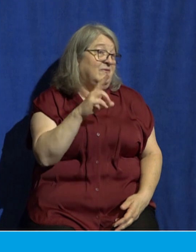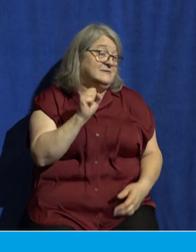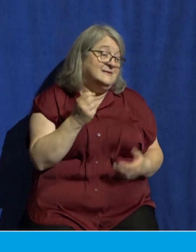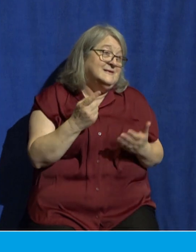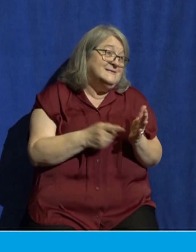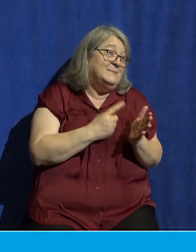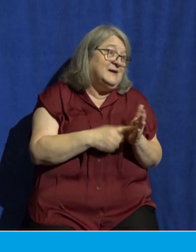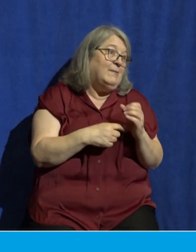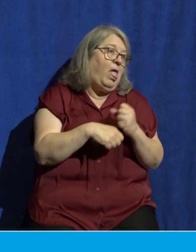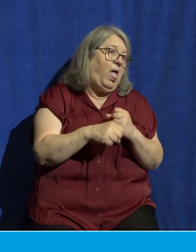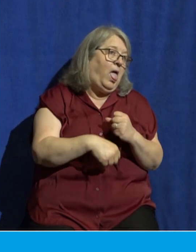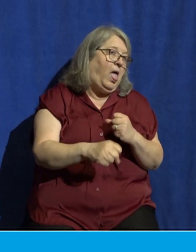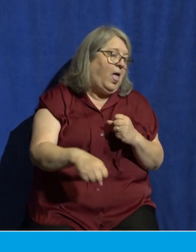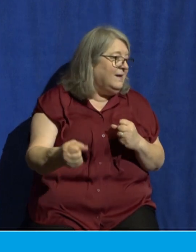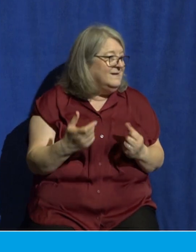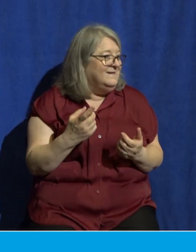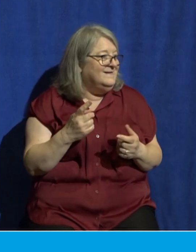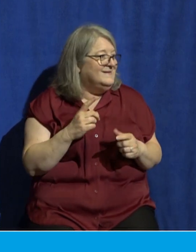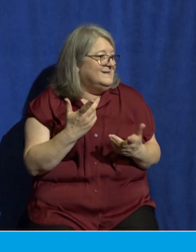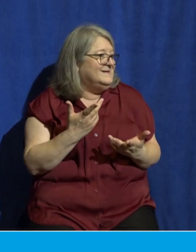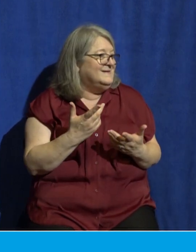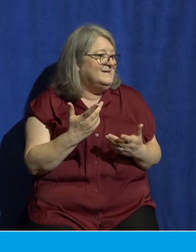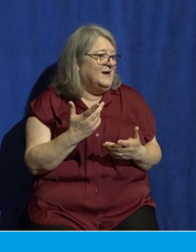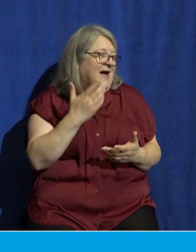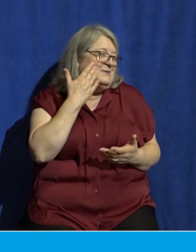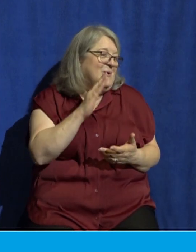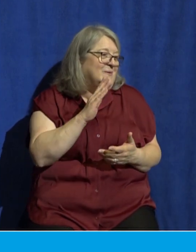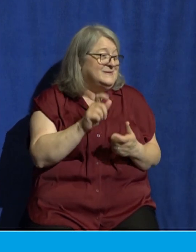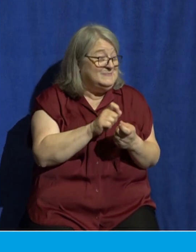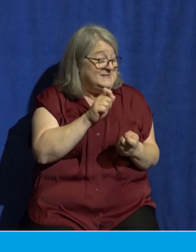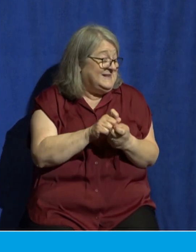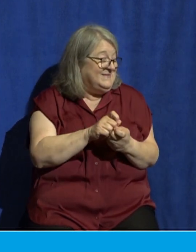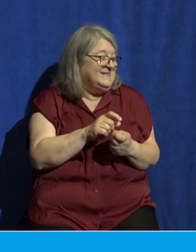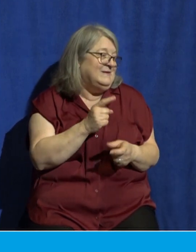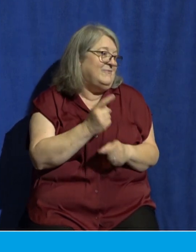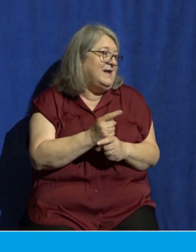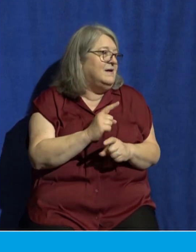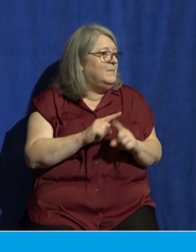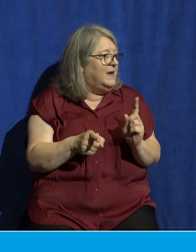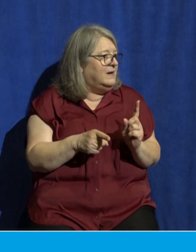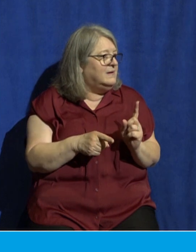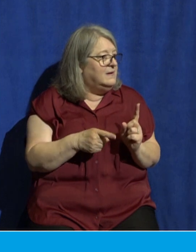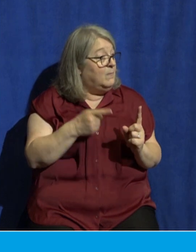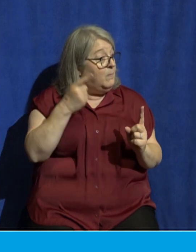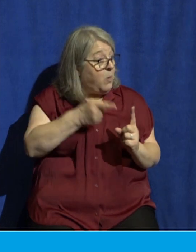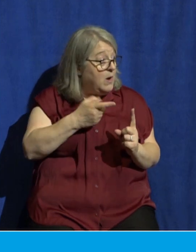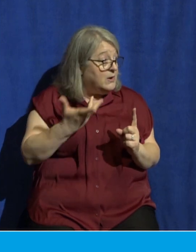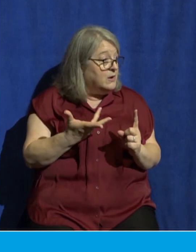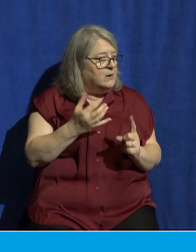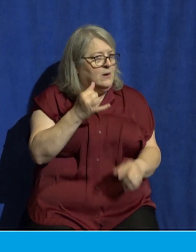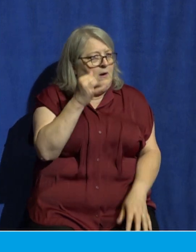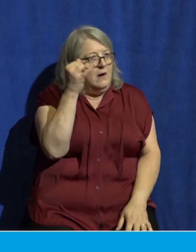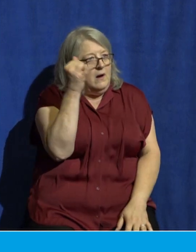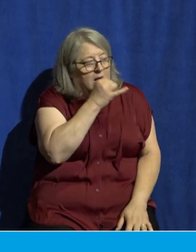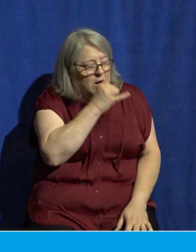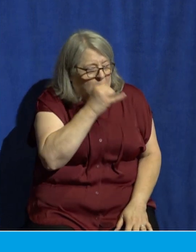exaggerate some things a little bit to make a point. So we don't know the precise measurements, but the point is very clear. And you see it corroborated across different